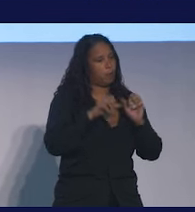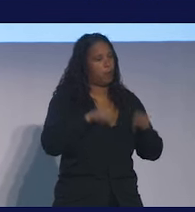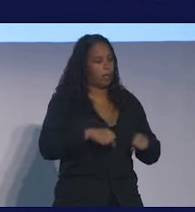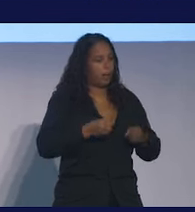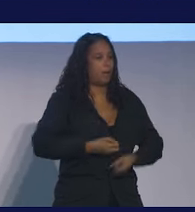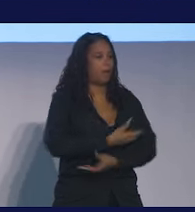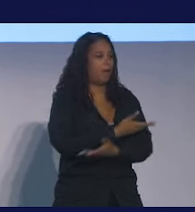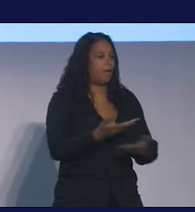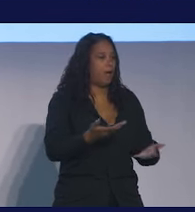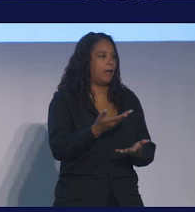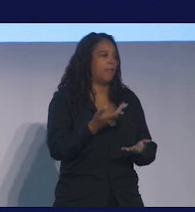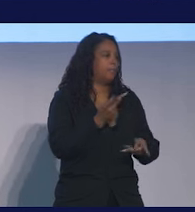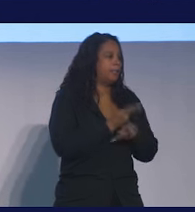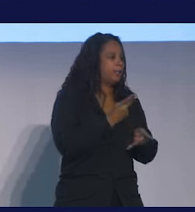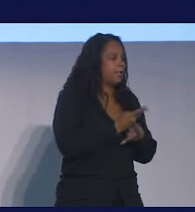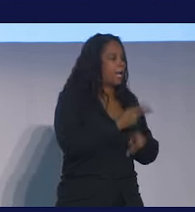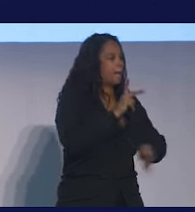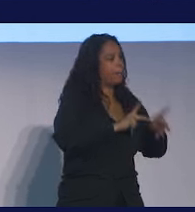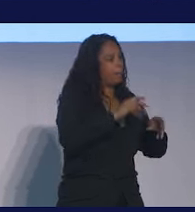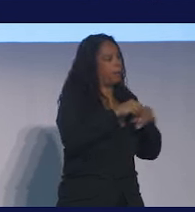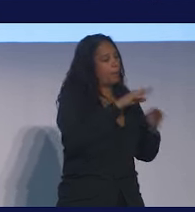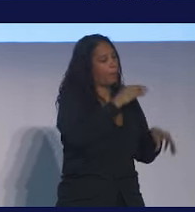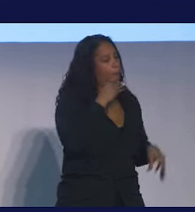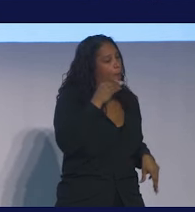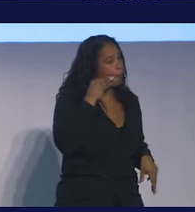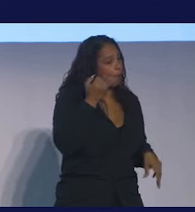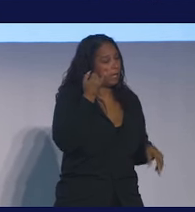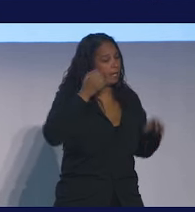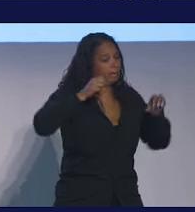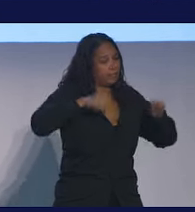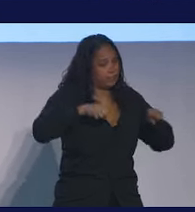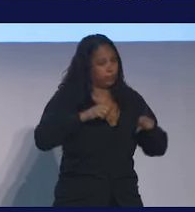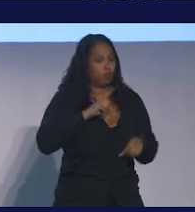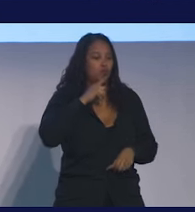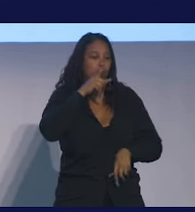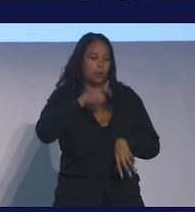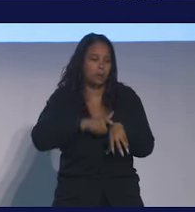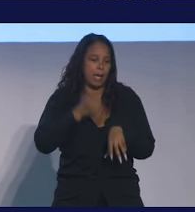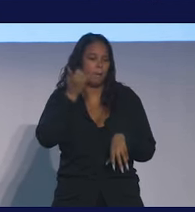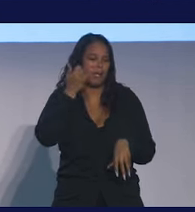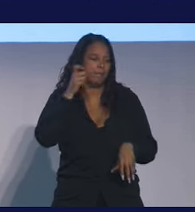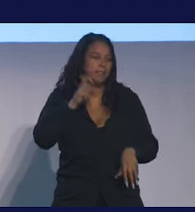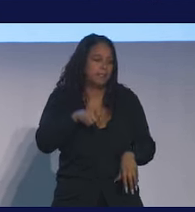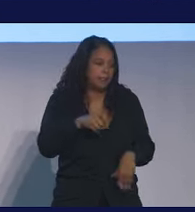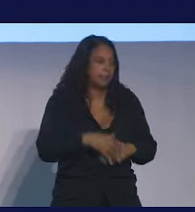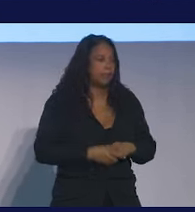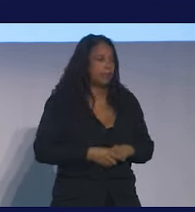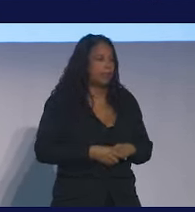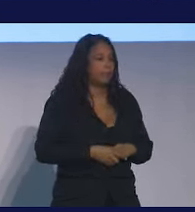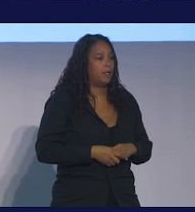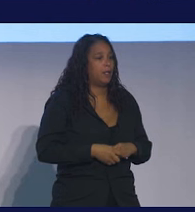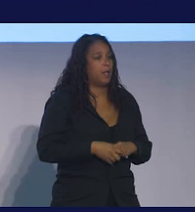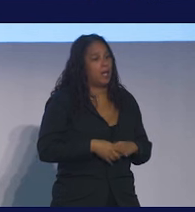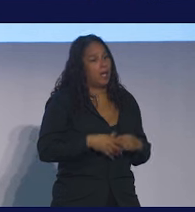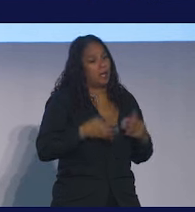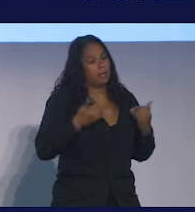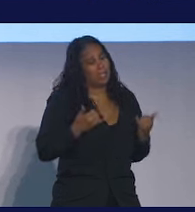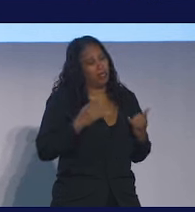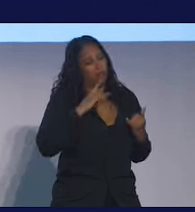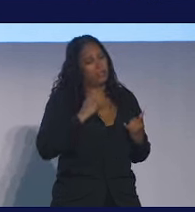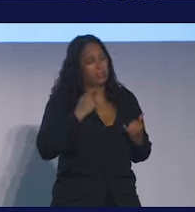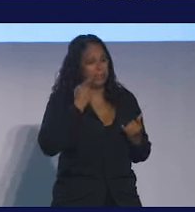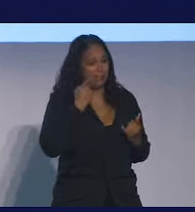level of care to people in their homes where possible in real-time as much as possible. And the logistics associated with that are really complex.